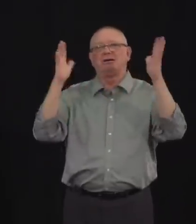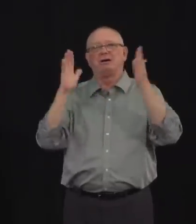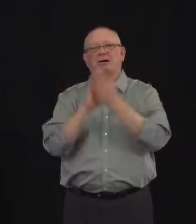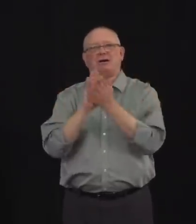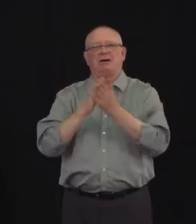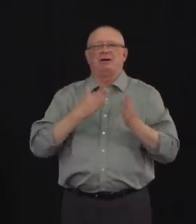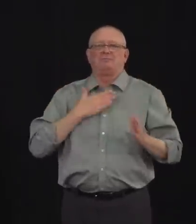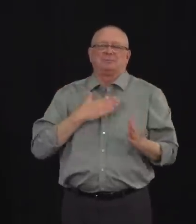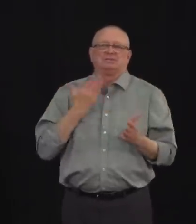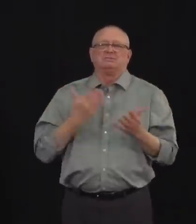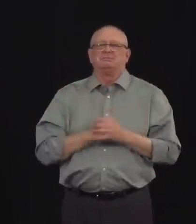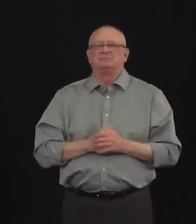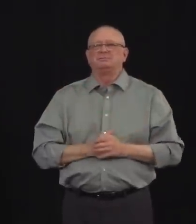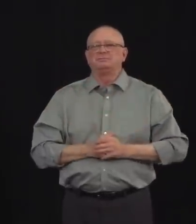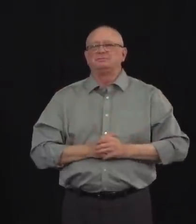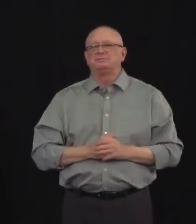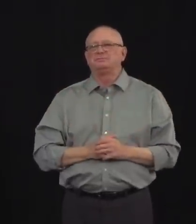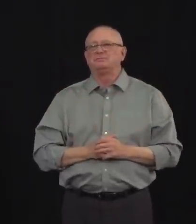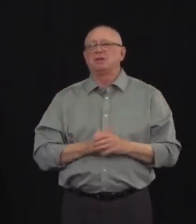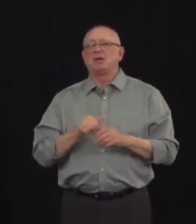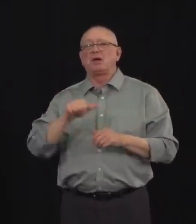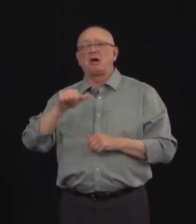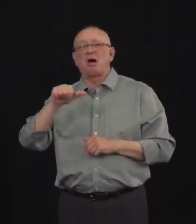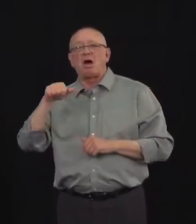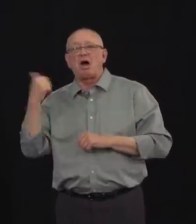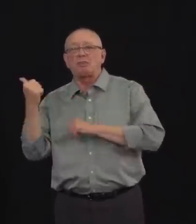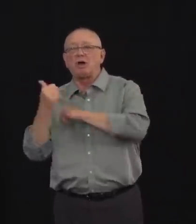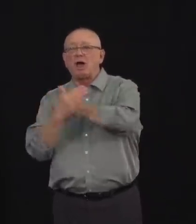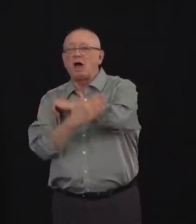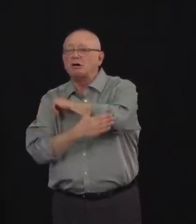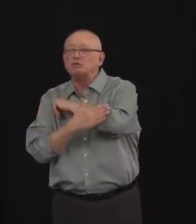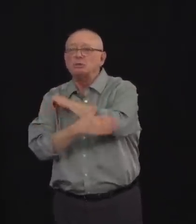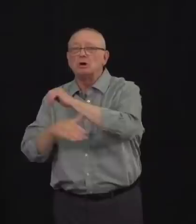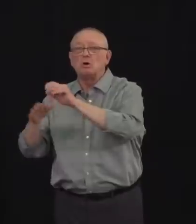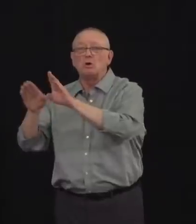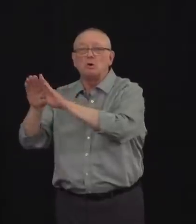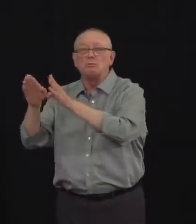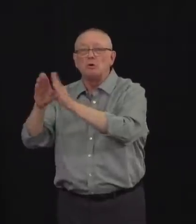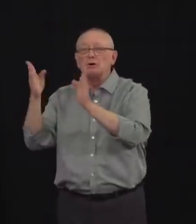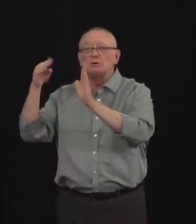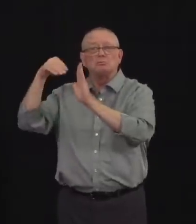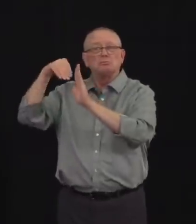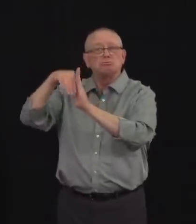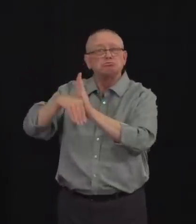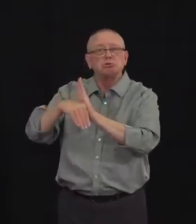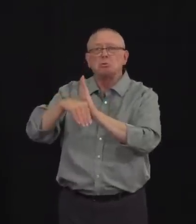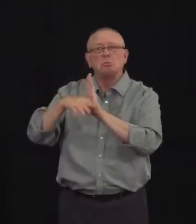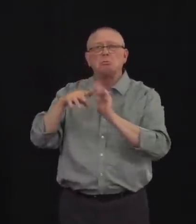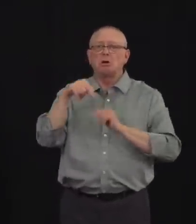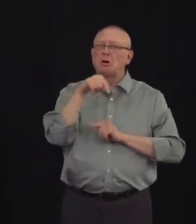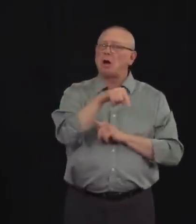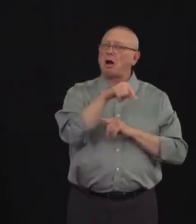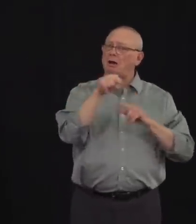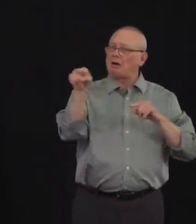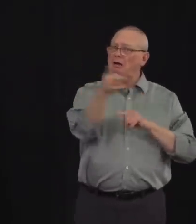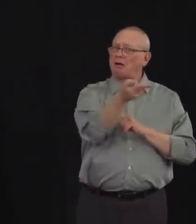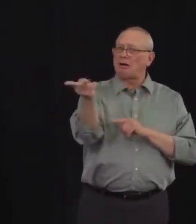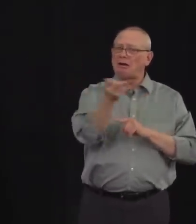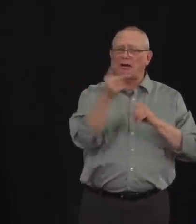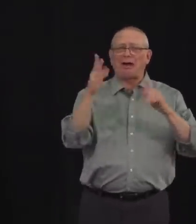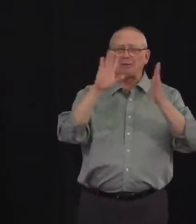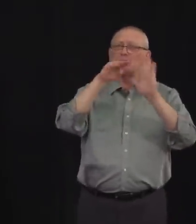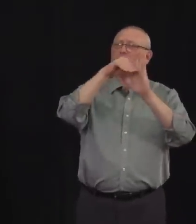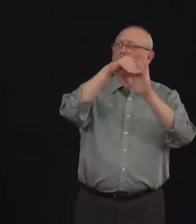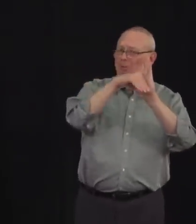places around the world where relaunch has happened. I am pleased to say that thanks to these numbers, the final stage of Phase 1